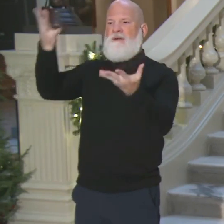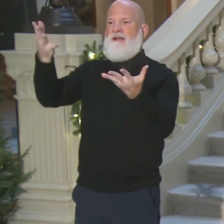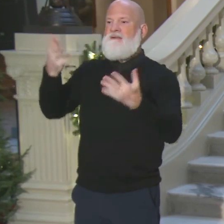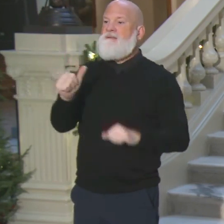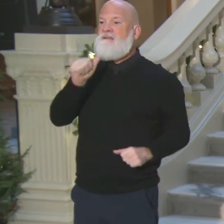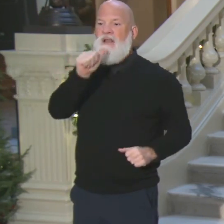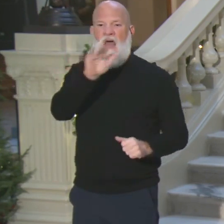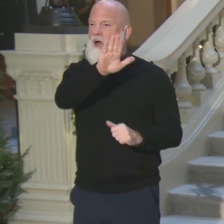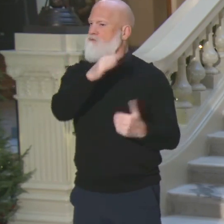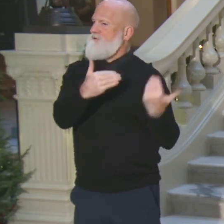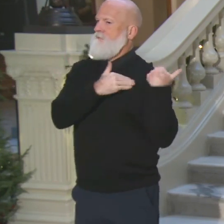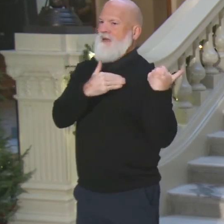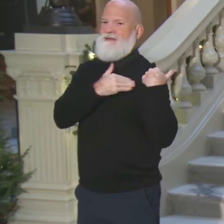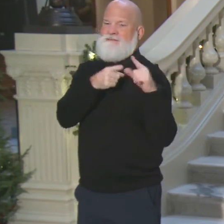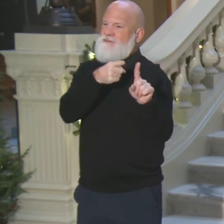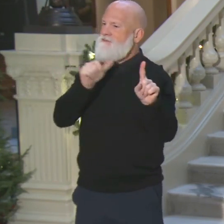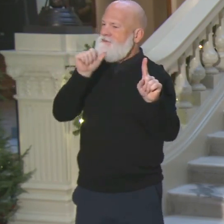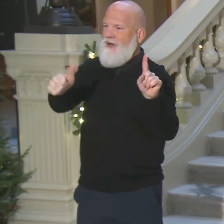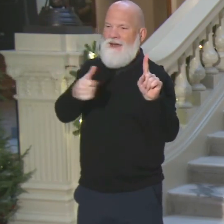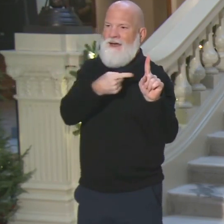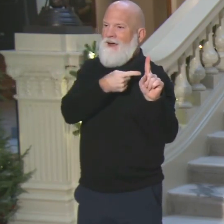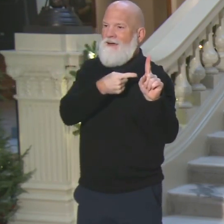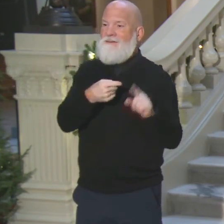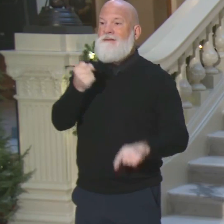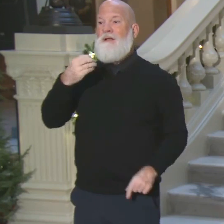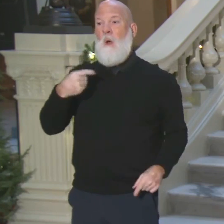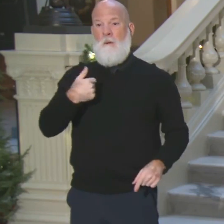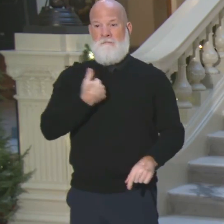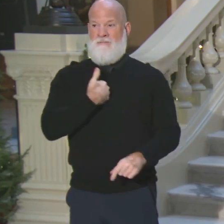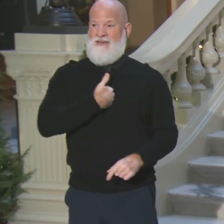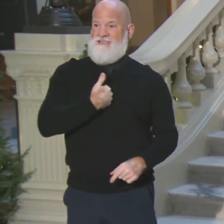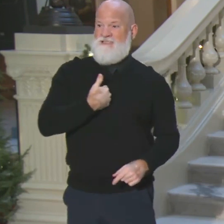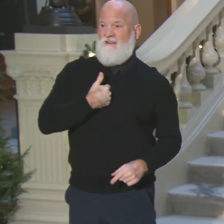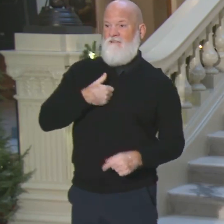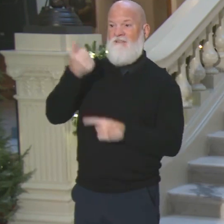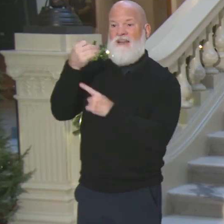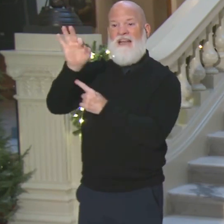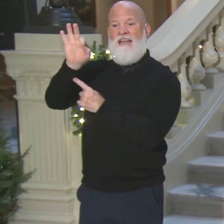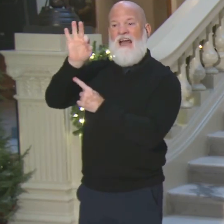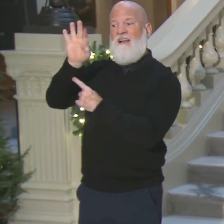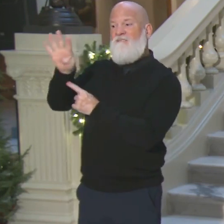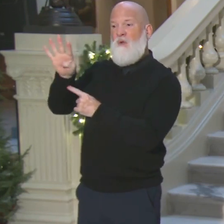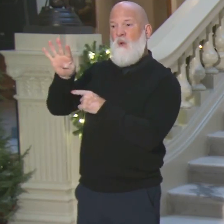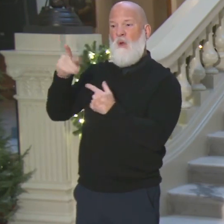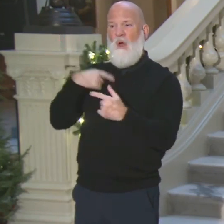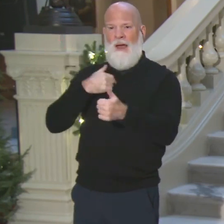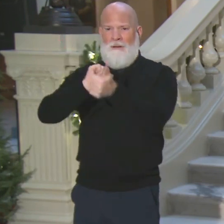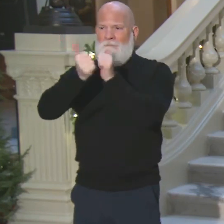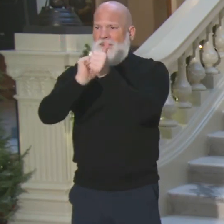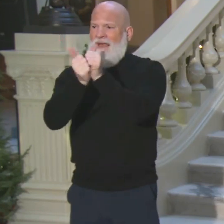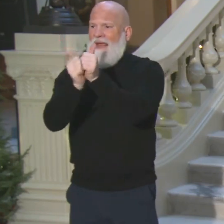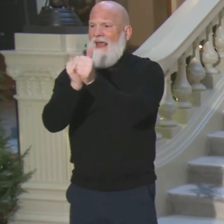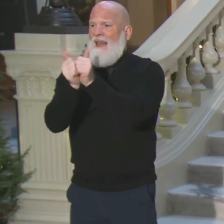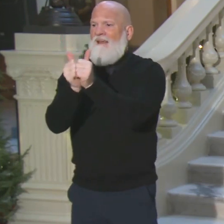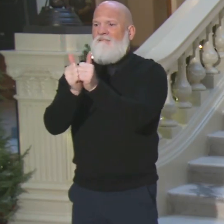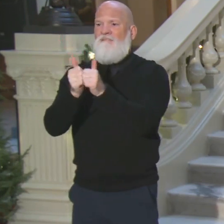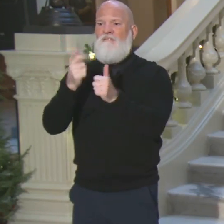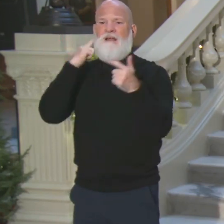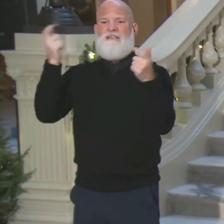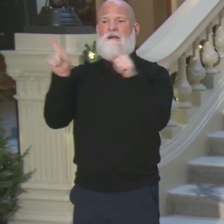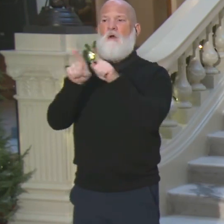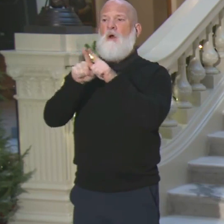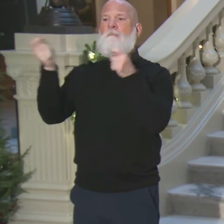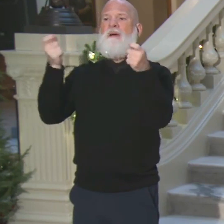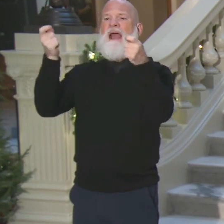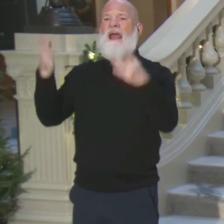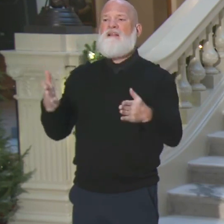I was the campaign manager years ago in 1994 for the first Republican to get that 10th district seat. He would never have acted that